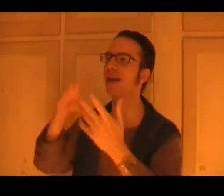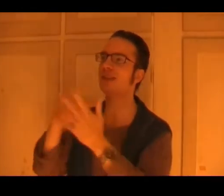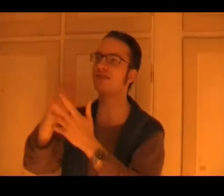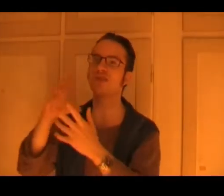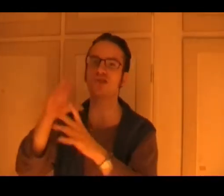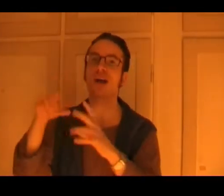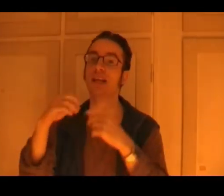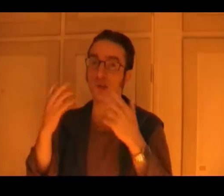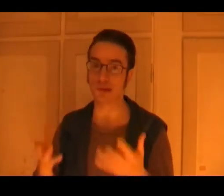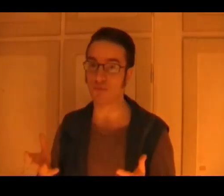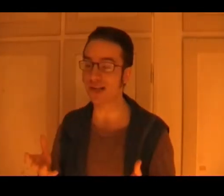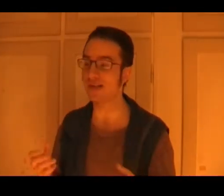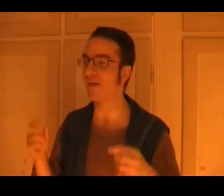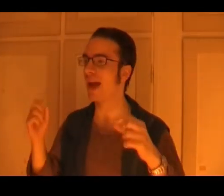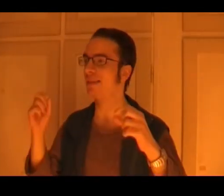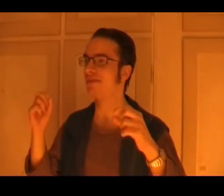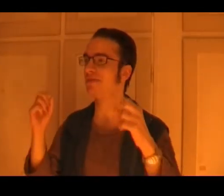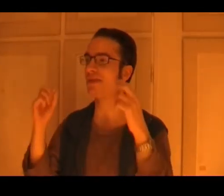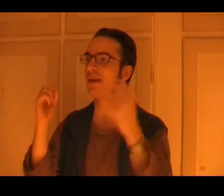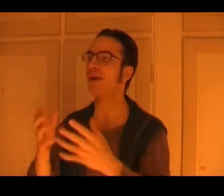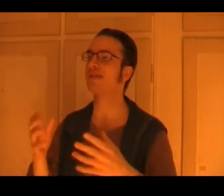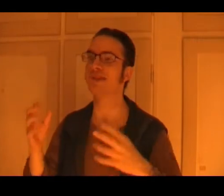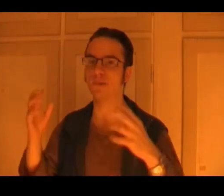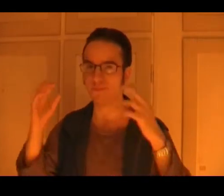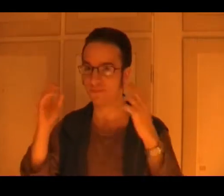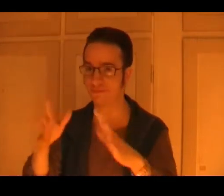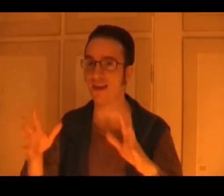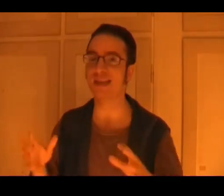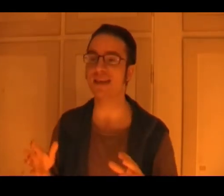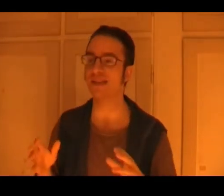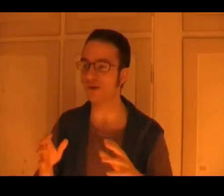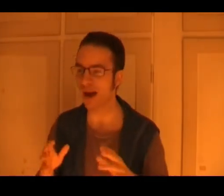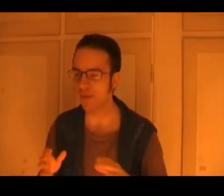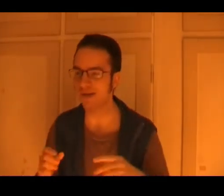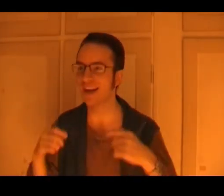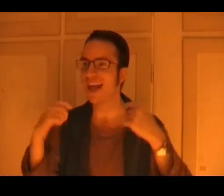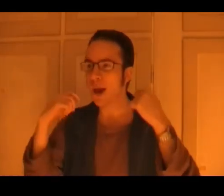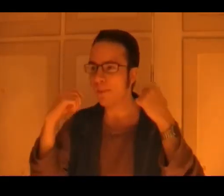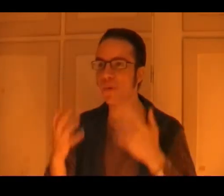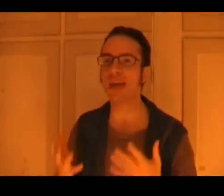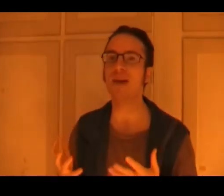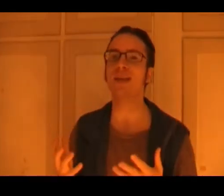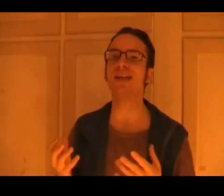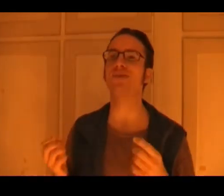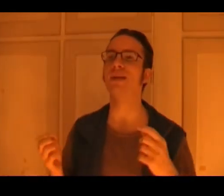it's shot, it looks impressive, and the effects are fantastic, no doubt about it, but we can't relate to it,